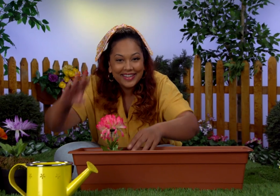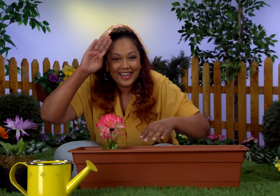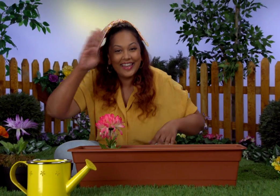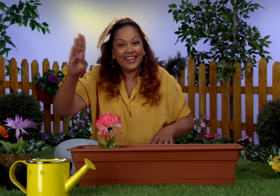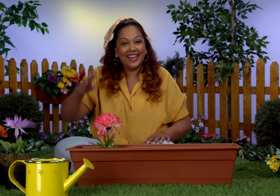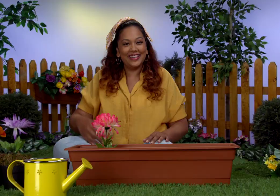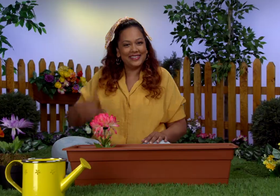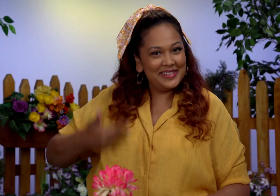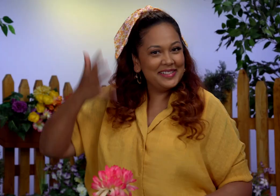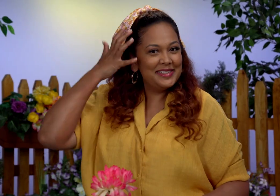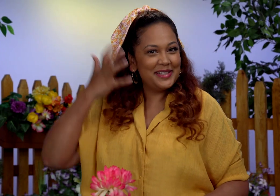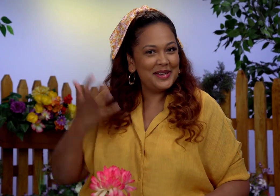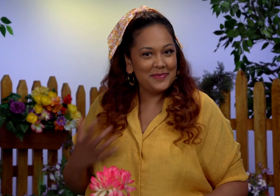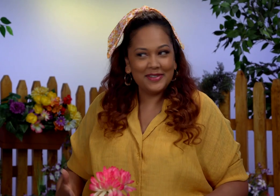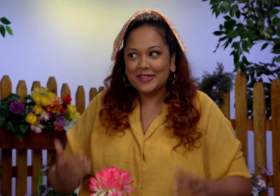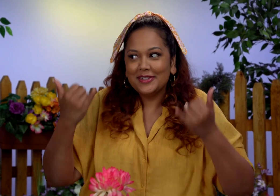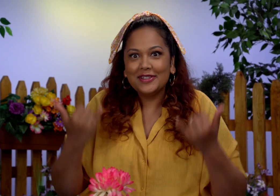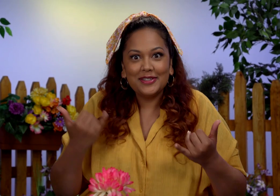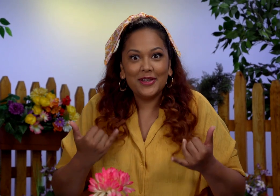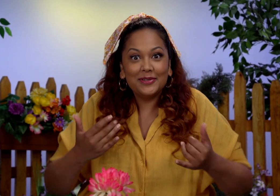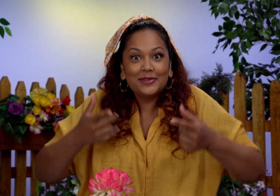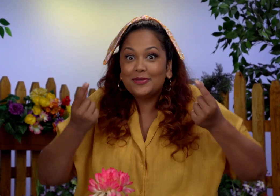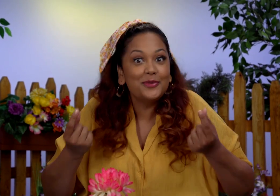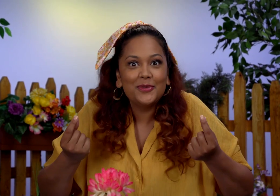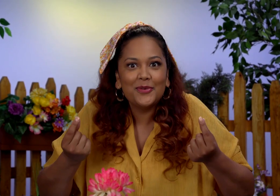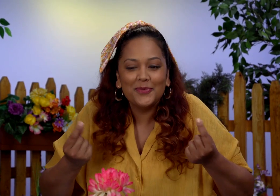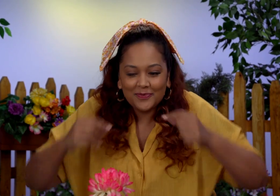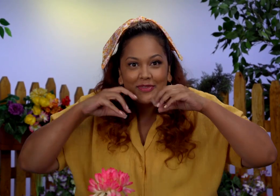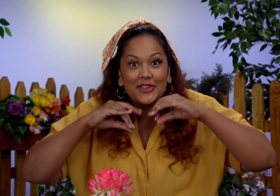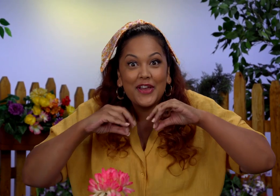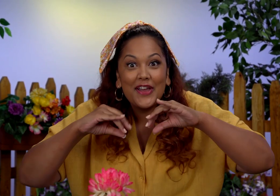Hello, friend. It's me, Simmy. Today, I'm doing some gardening.